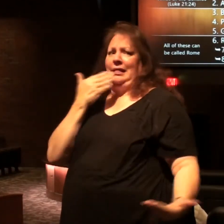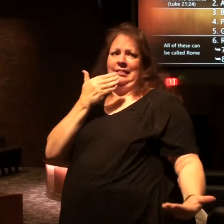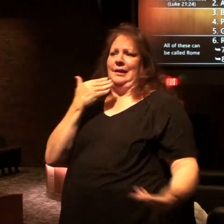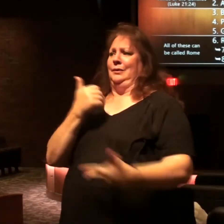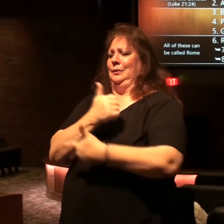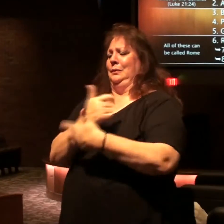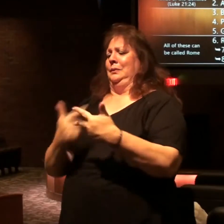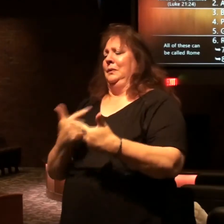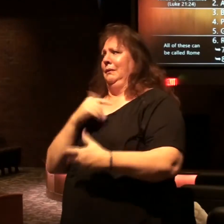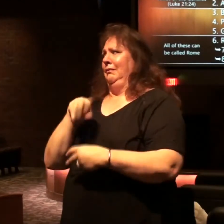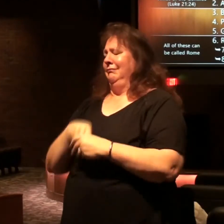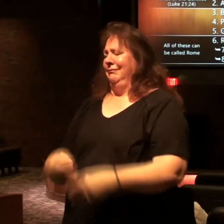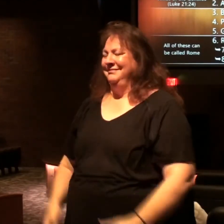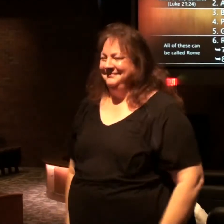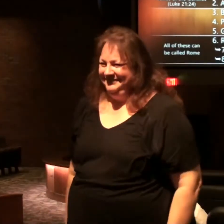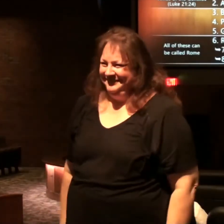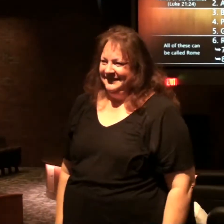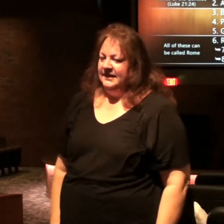all the involvement